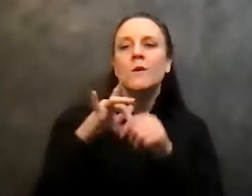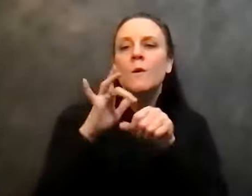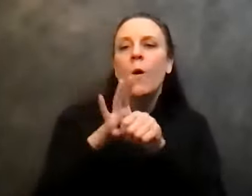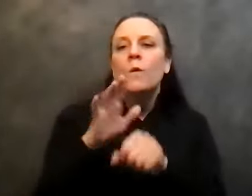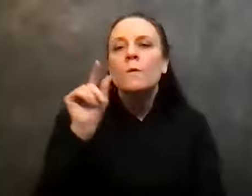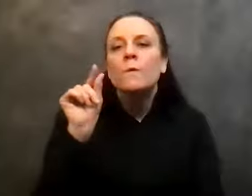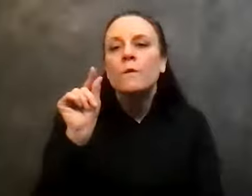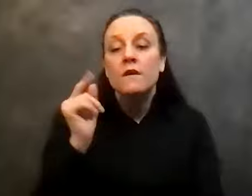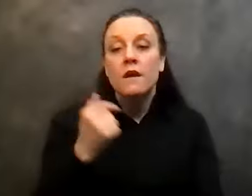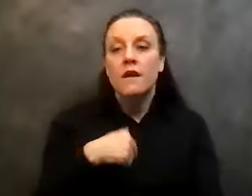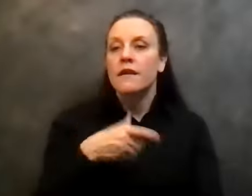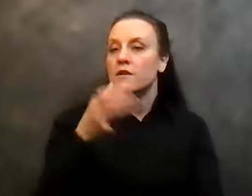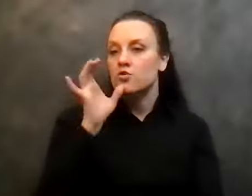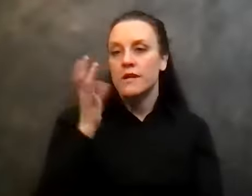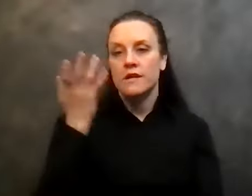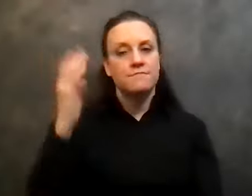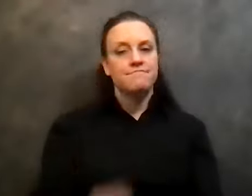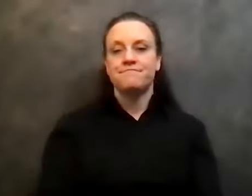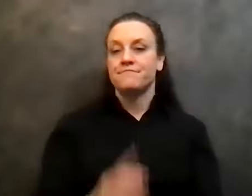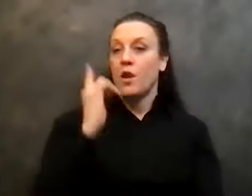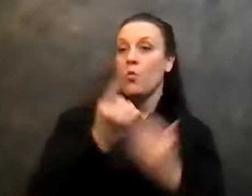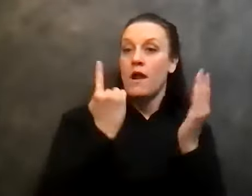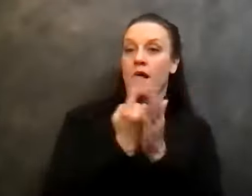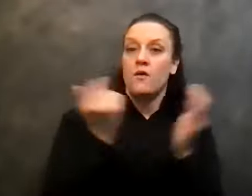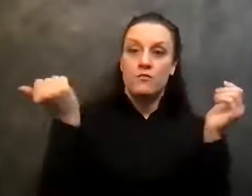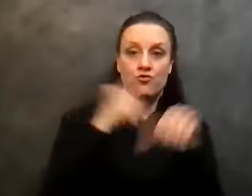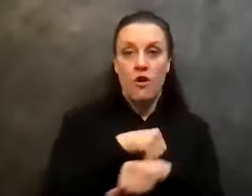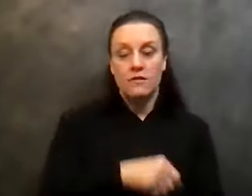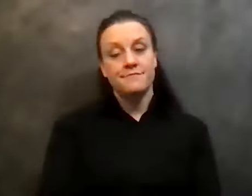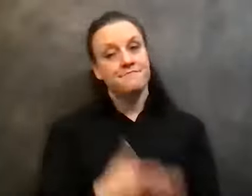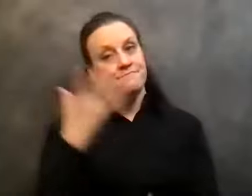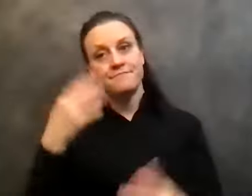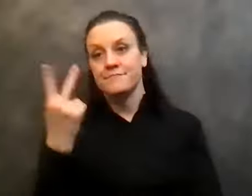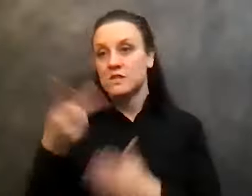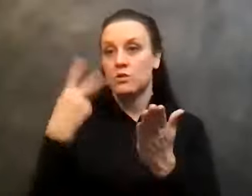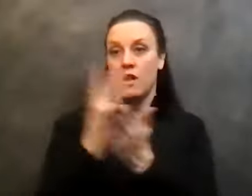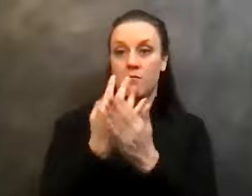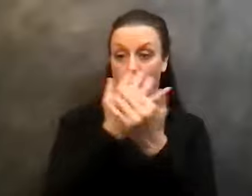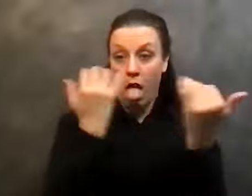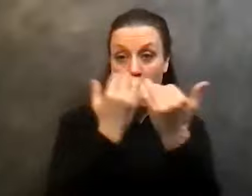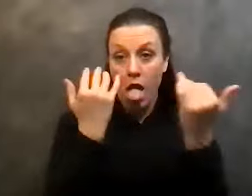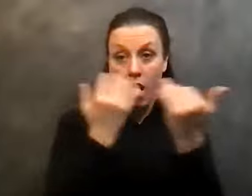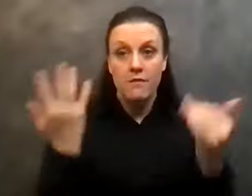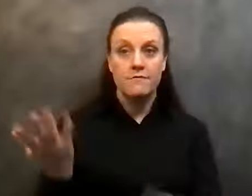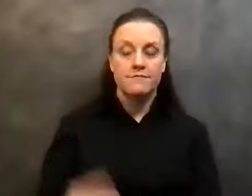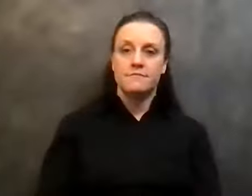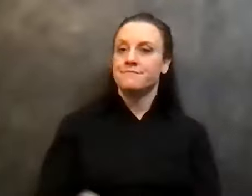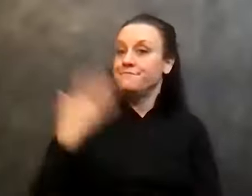And I start drinking it. within an hour, I'm drunk. Within two hours, I'm in a blackout. And within three hours,